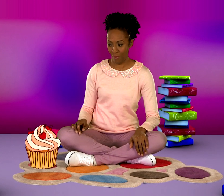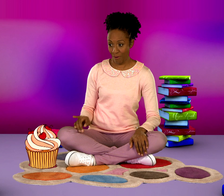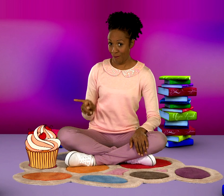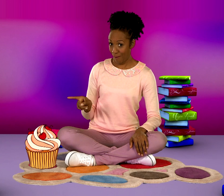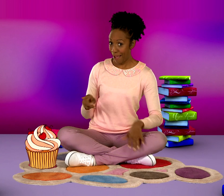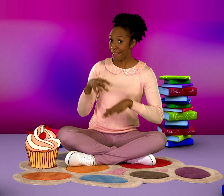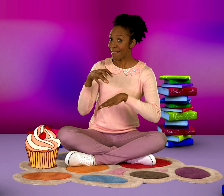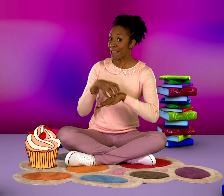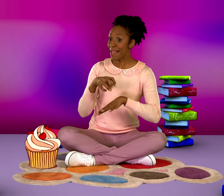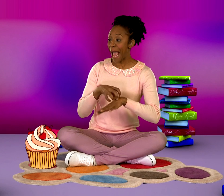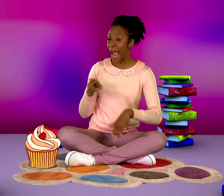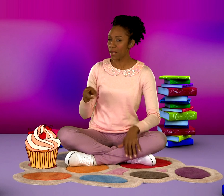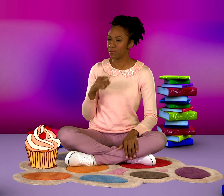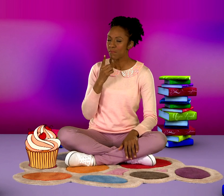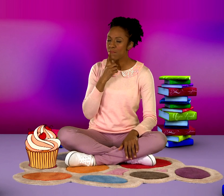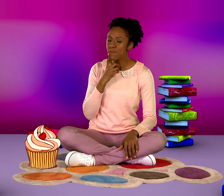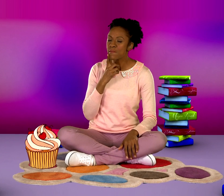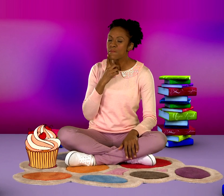But it is hard To resist a yummy cake